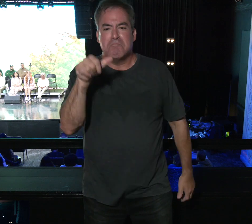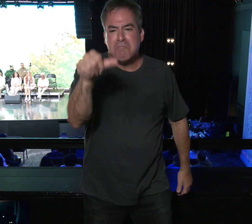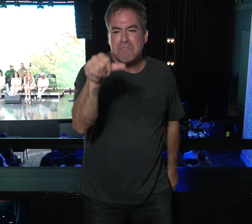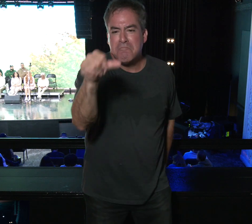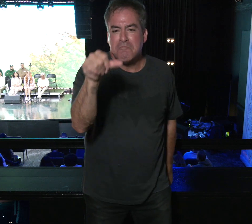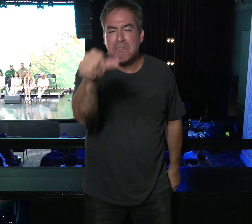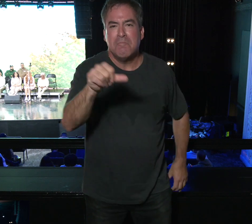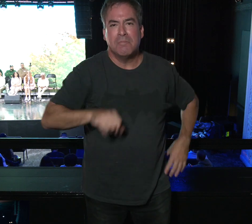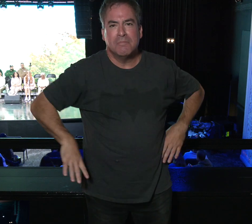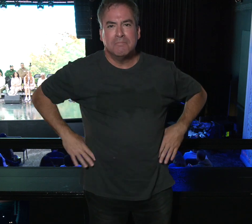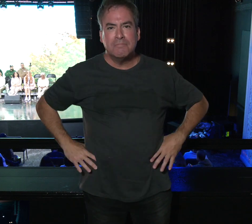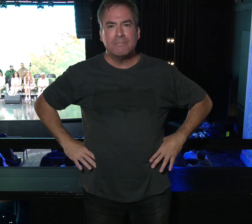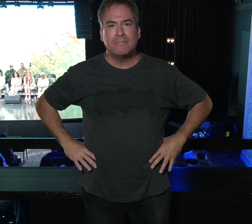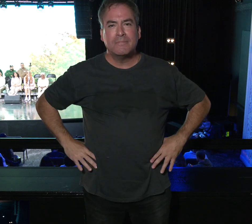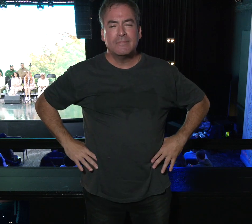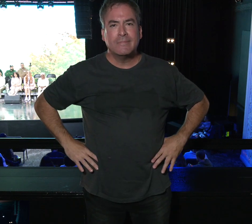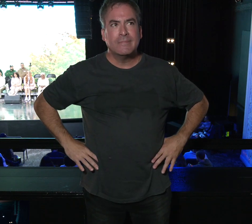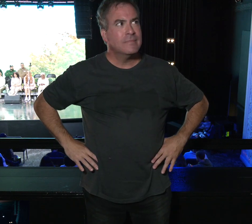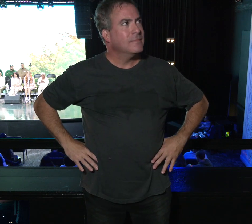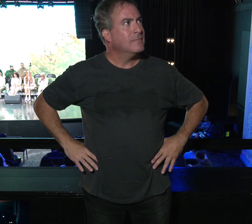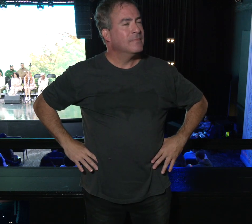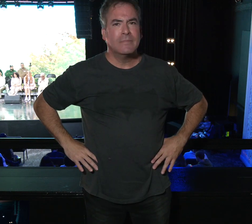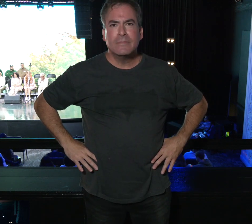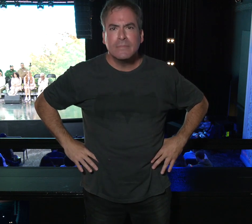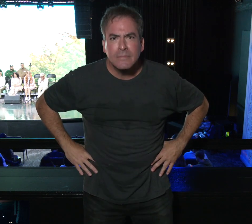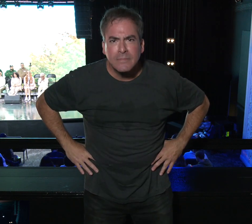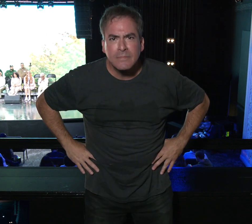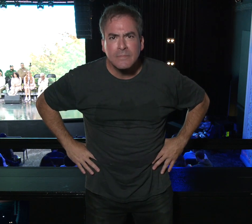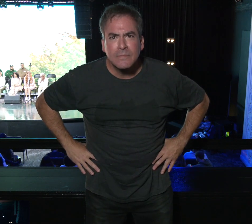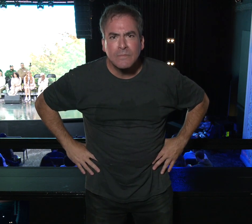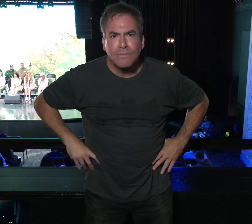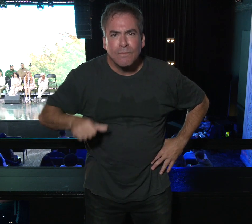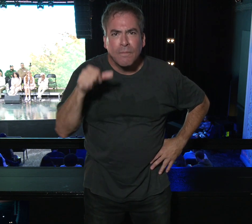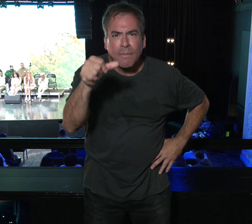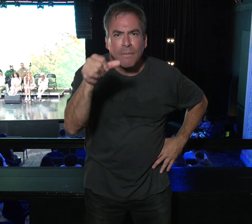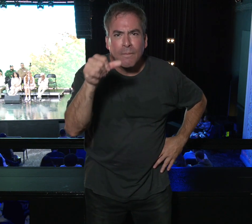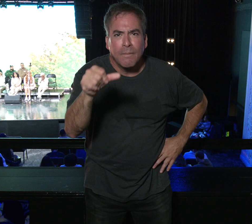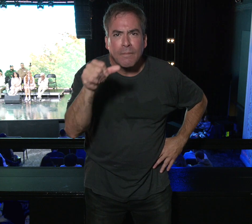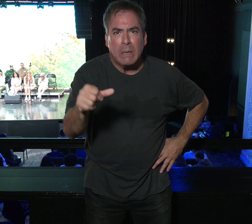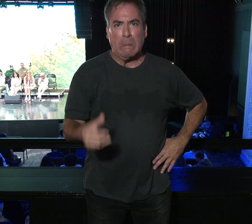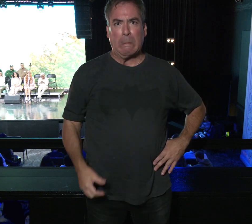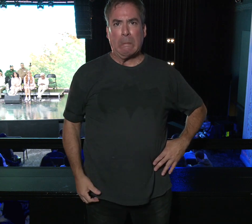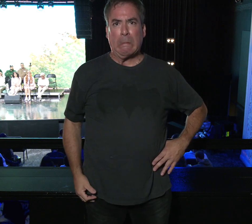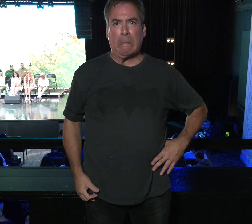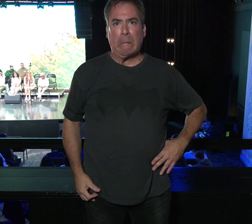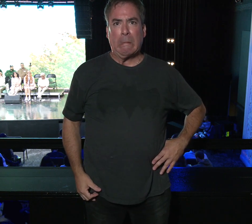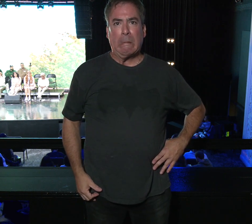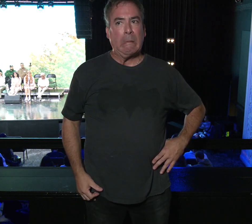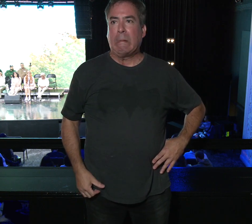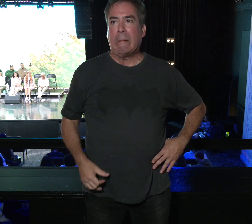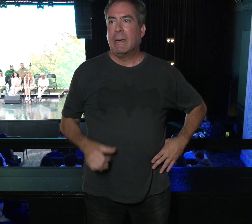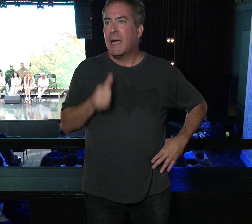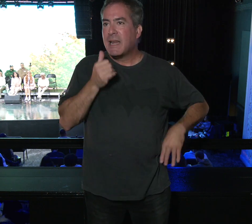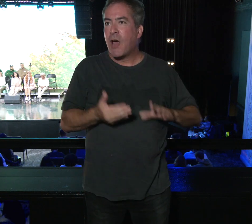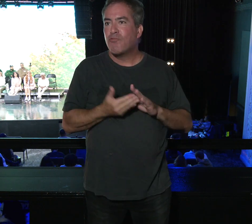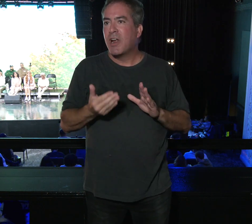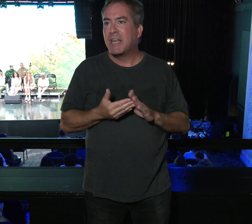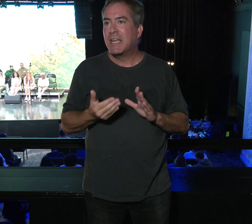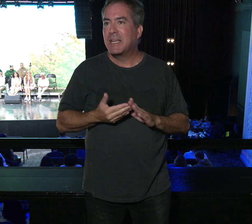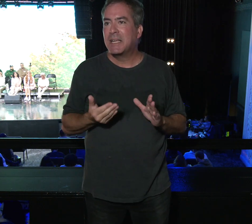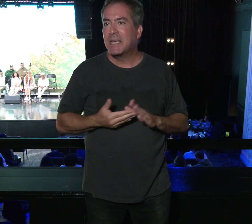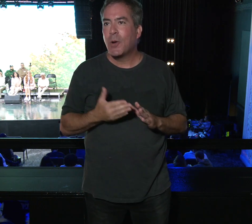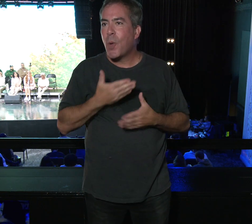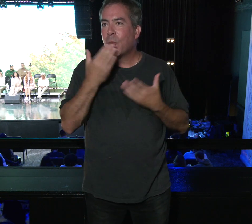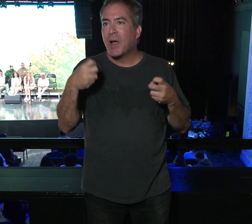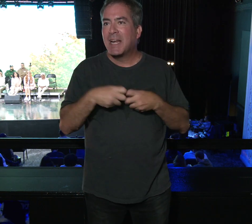I'm not walking up 40 flights of stairs with three